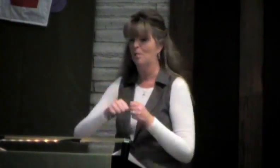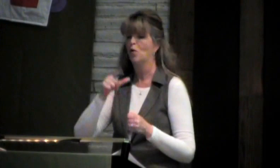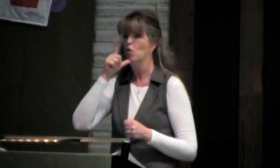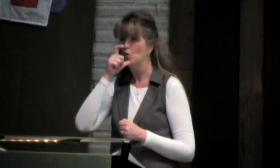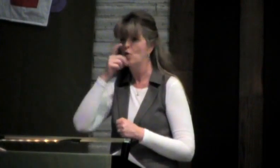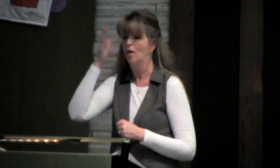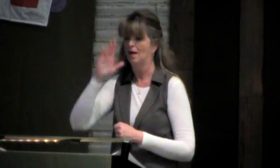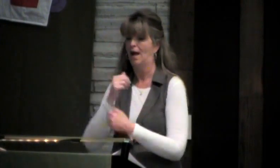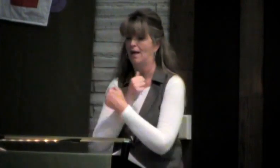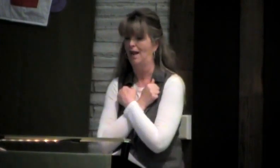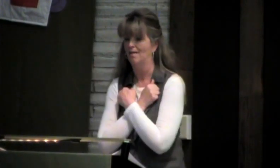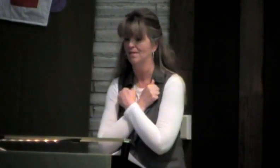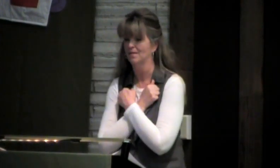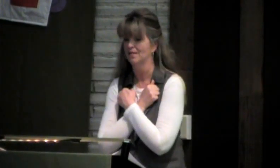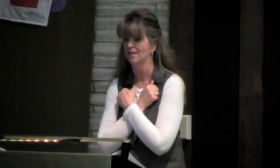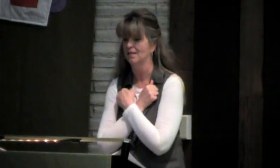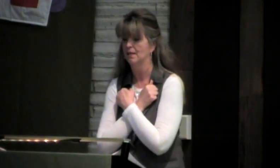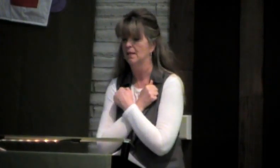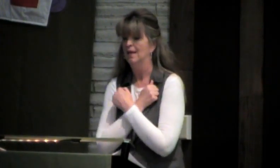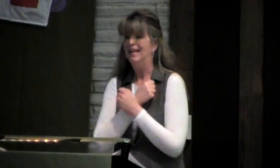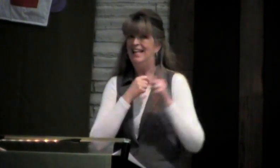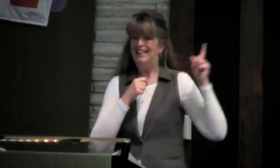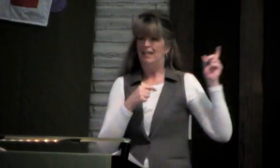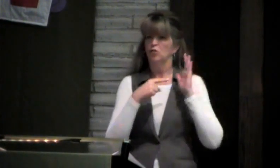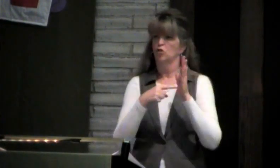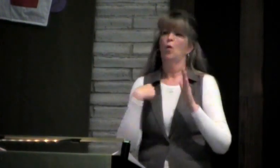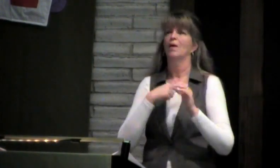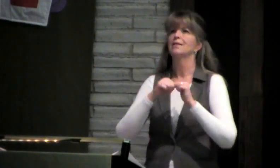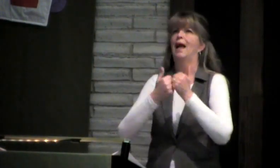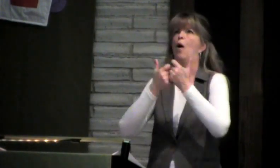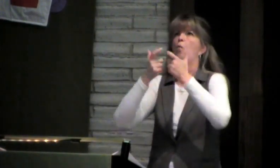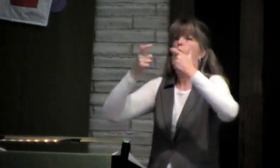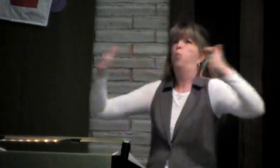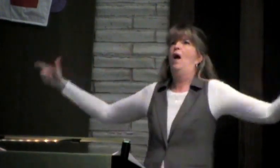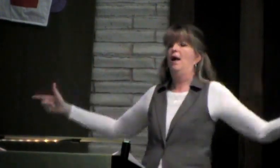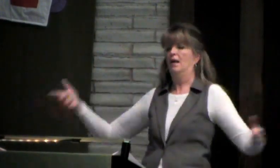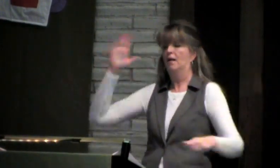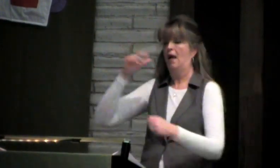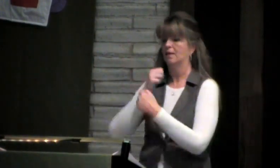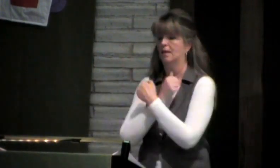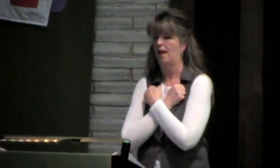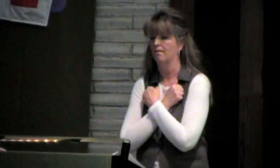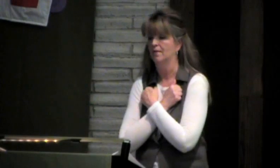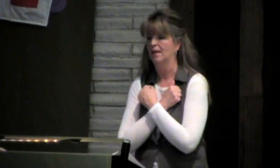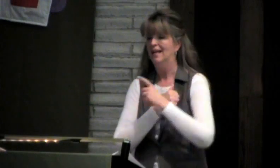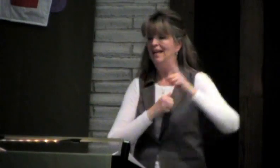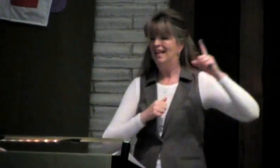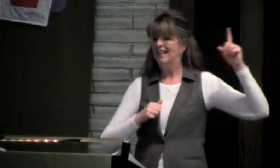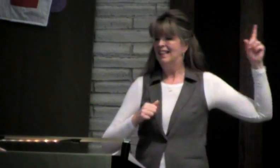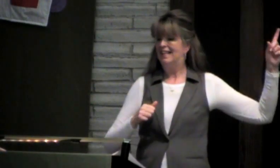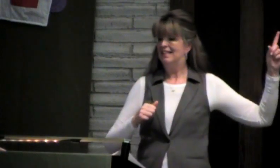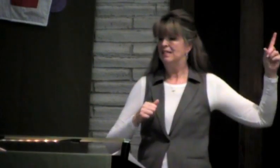This can help us remember who God loves. And it shows us how wide God's love is.